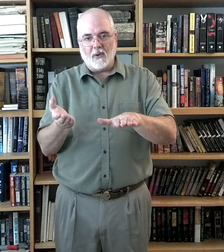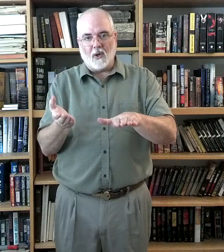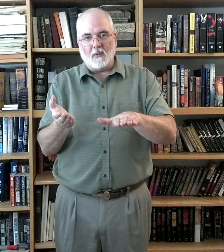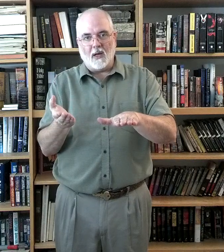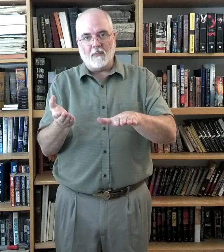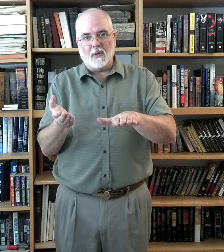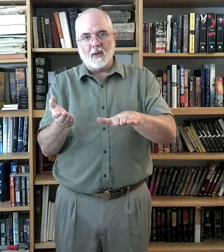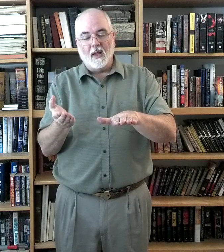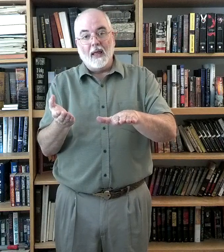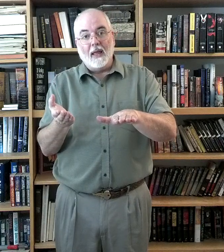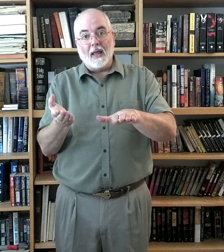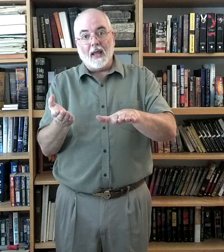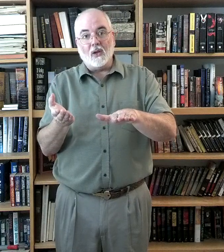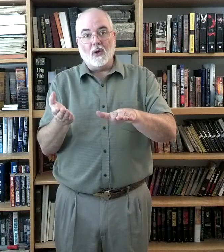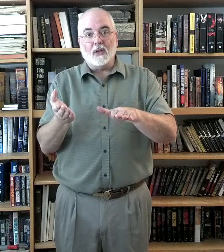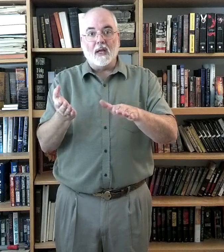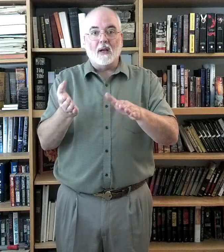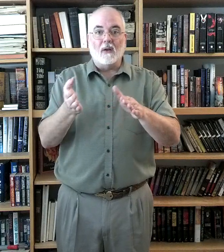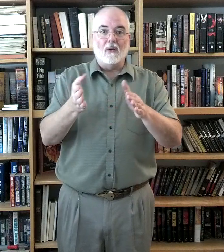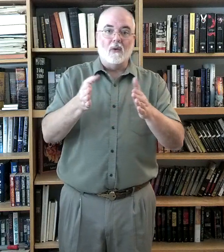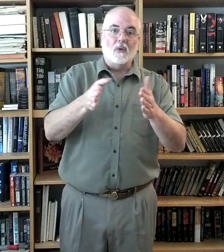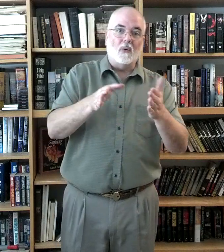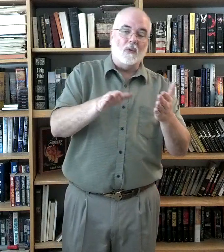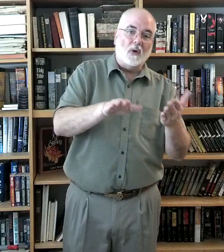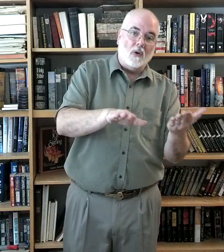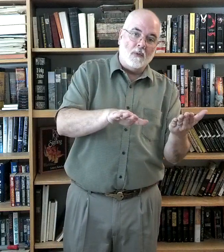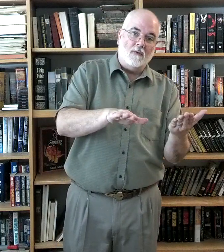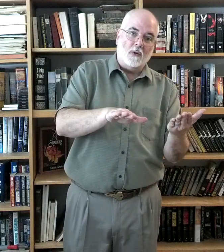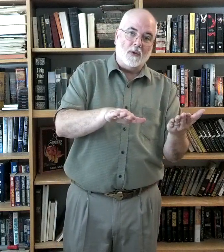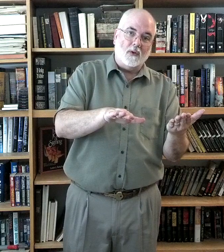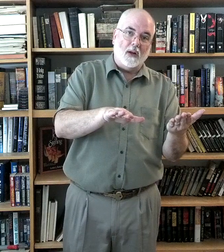palm up. And you just kind of roll them over in the grave.